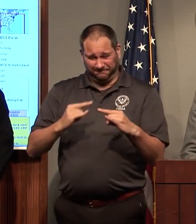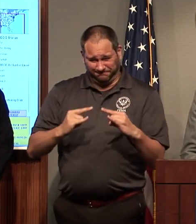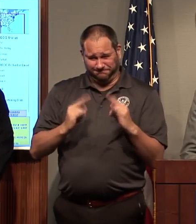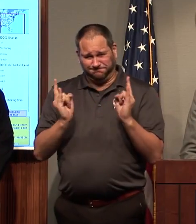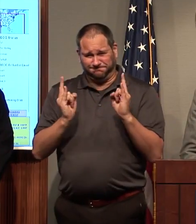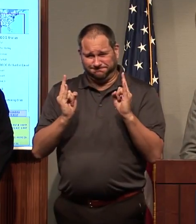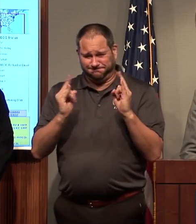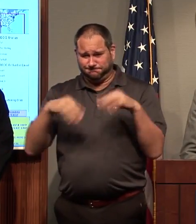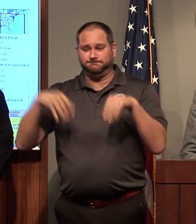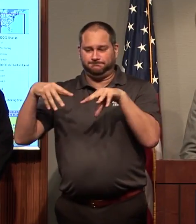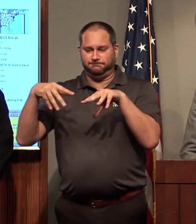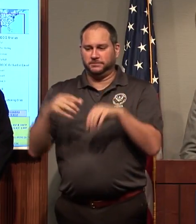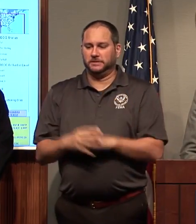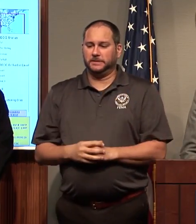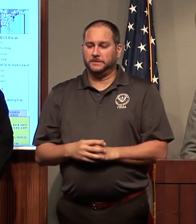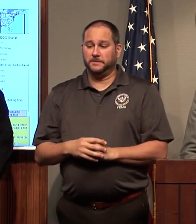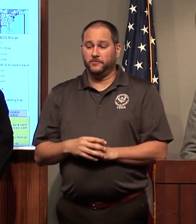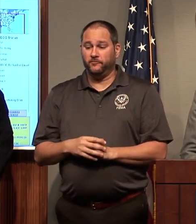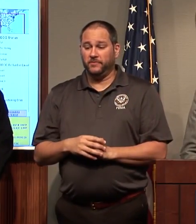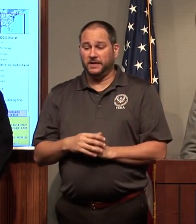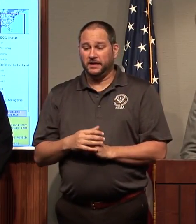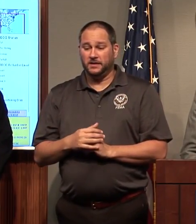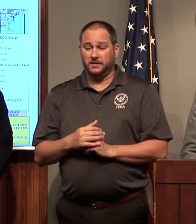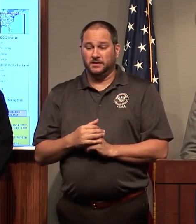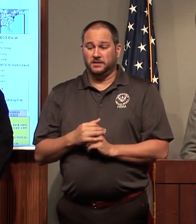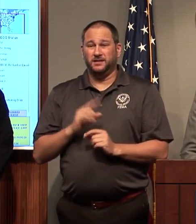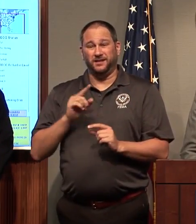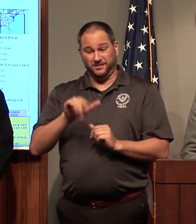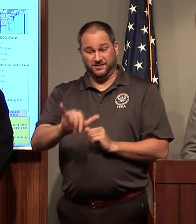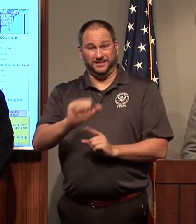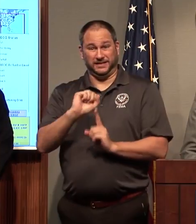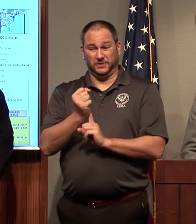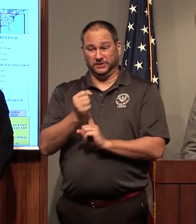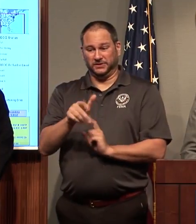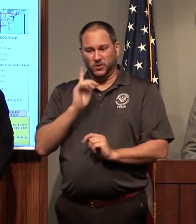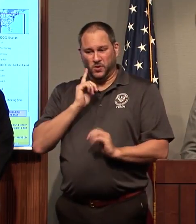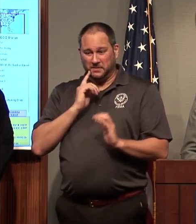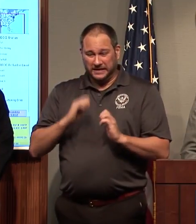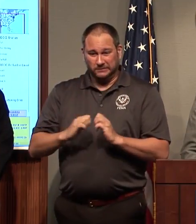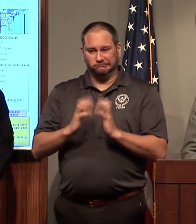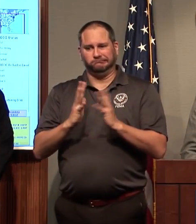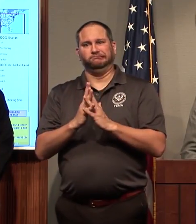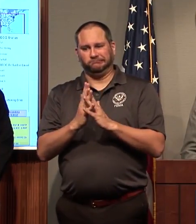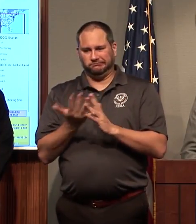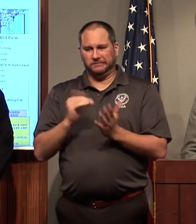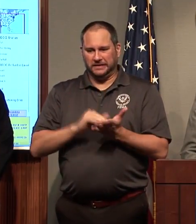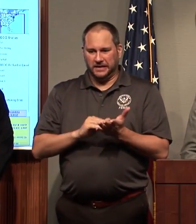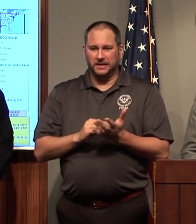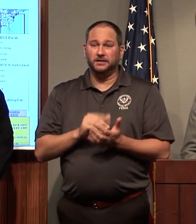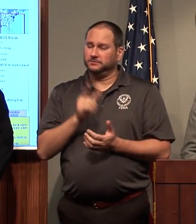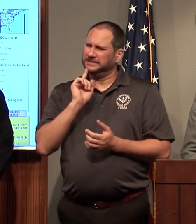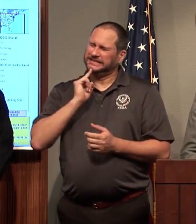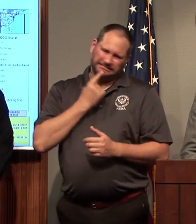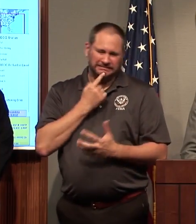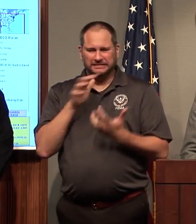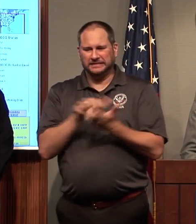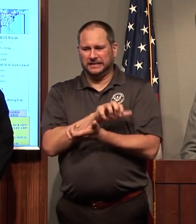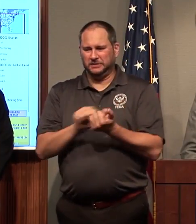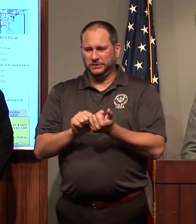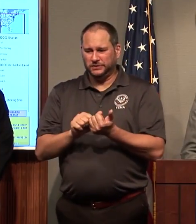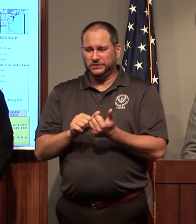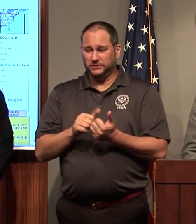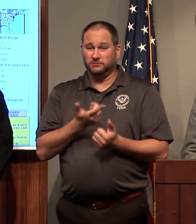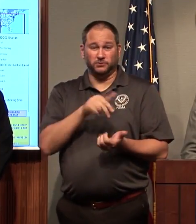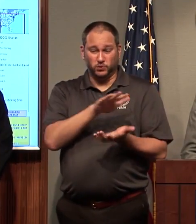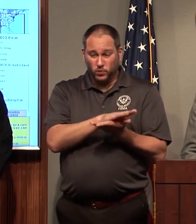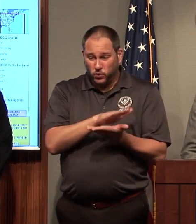it will be a situation about rebuilding. Hurricane-force winds can significantly damage infrastructure. Those crews are still down there right now,